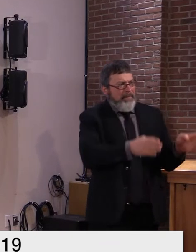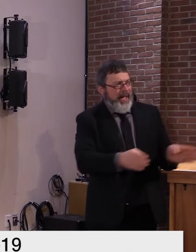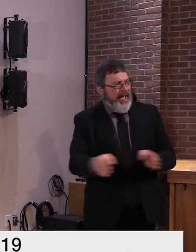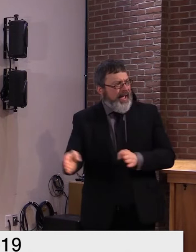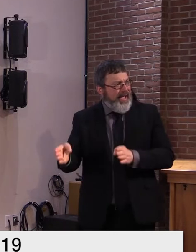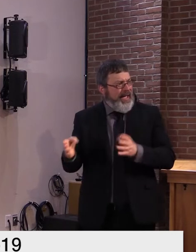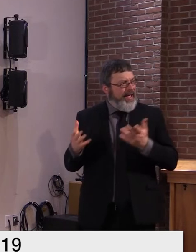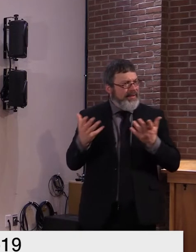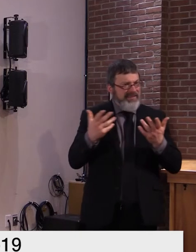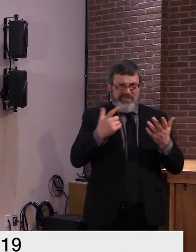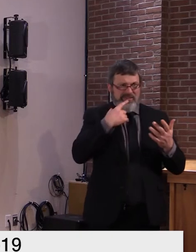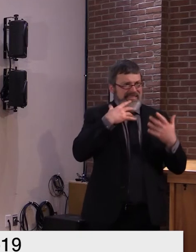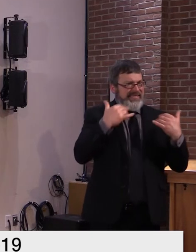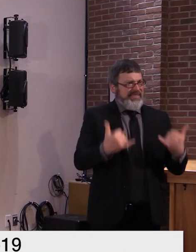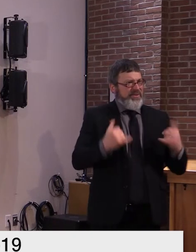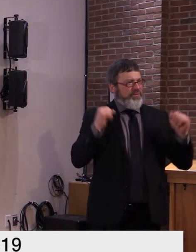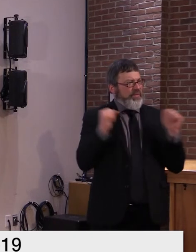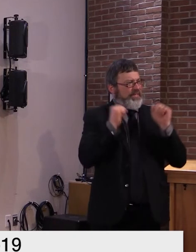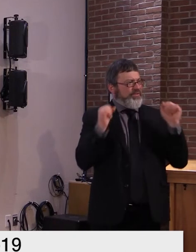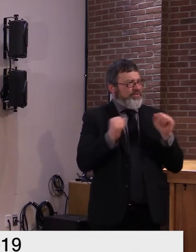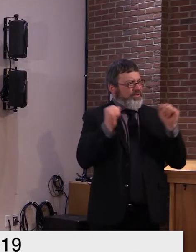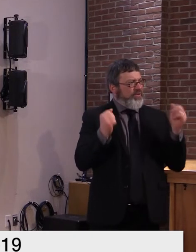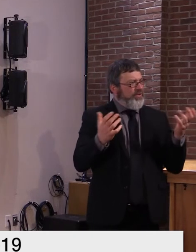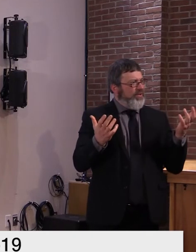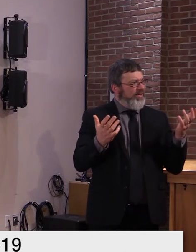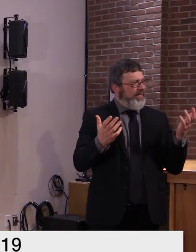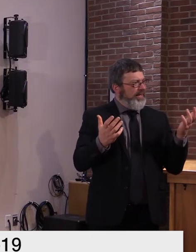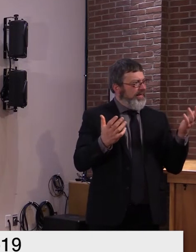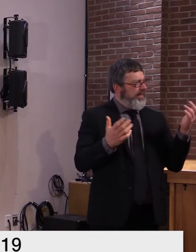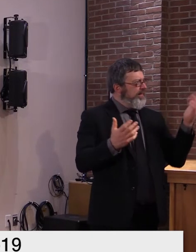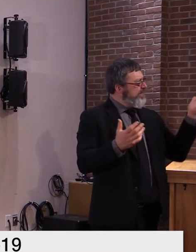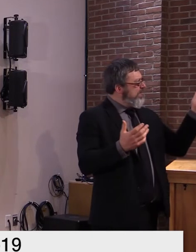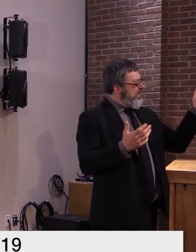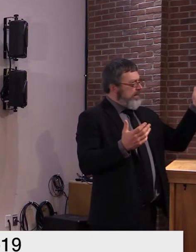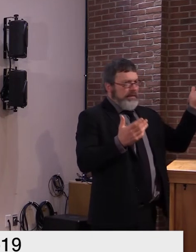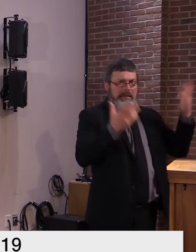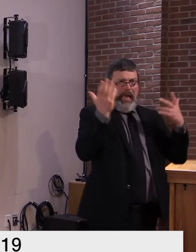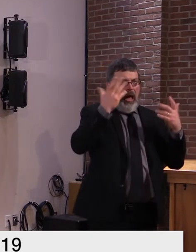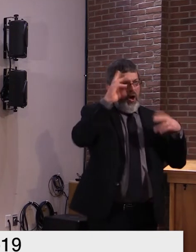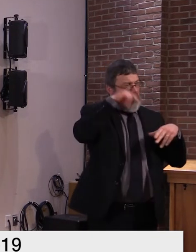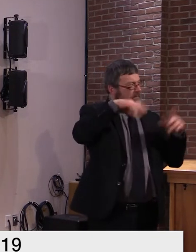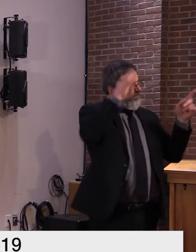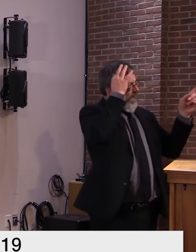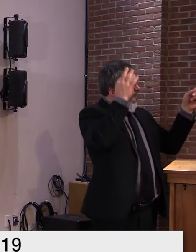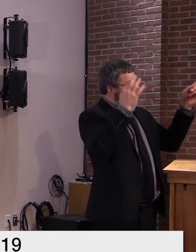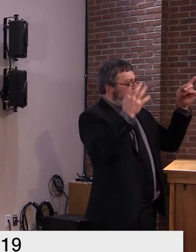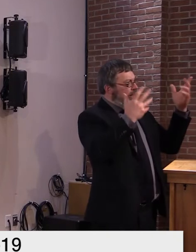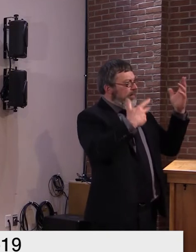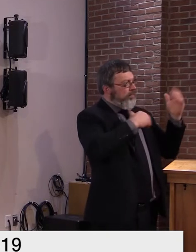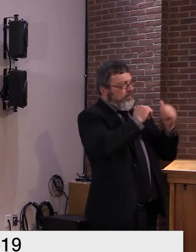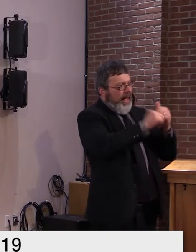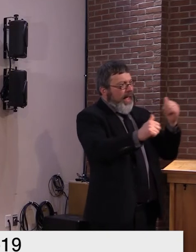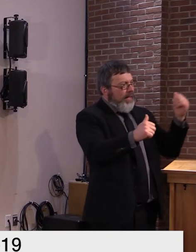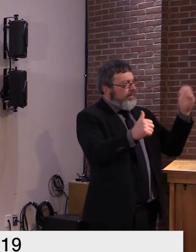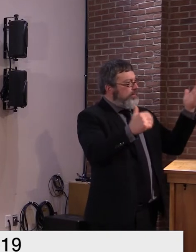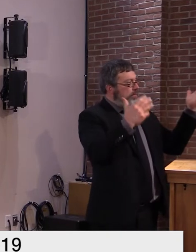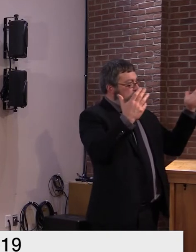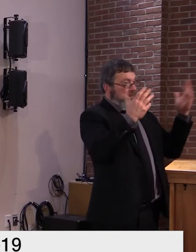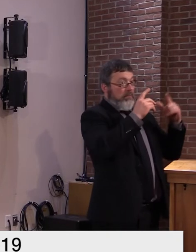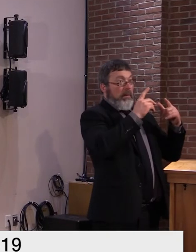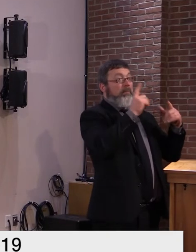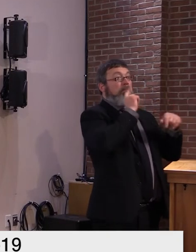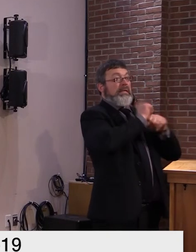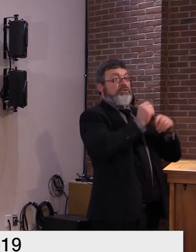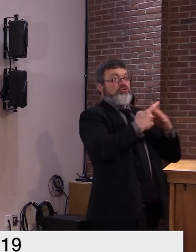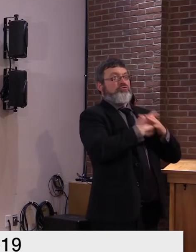months because even if the stimulus package passes you know in the very beginning of the winter it'll take a while for this money